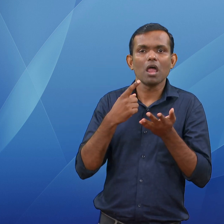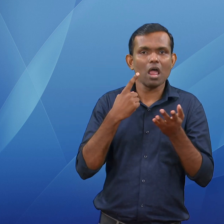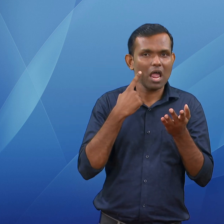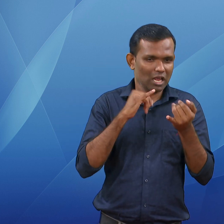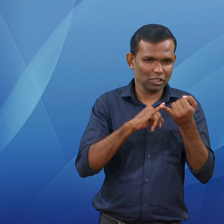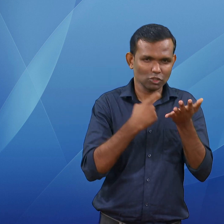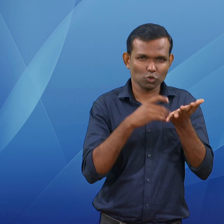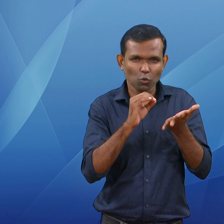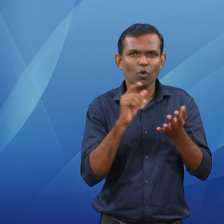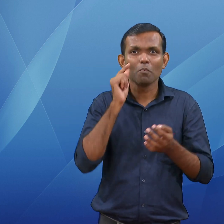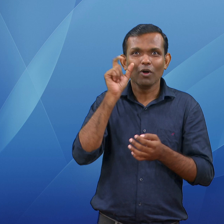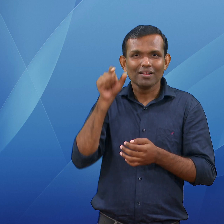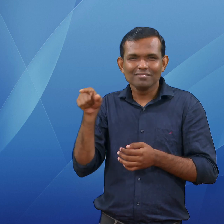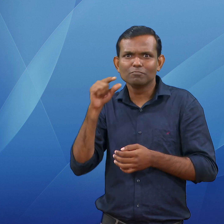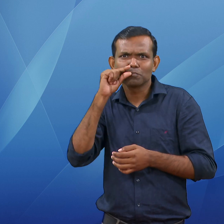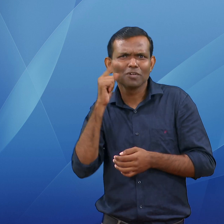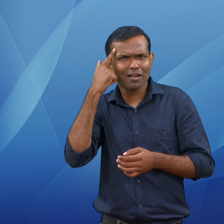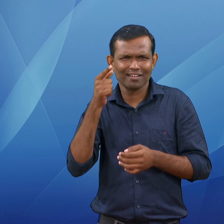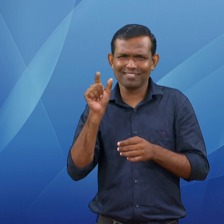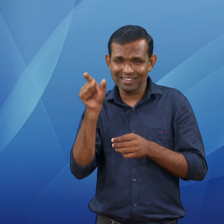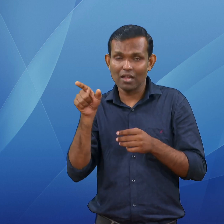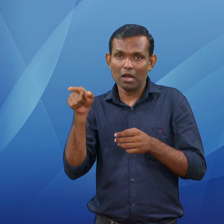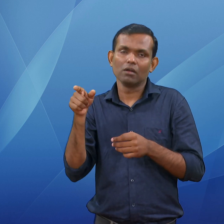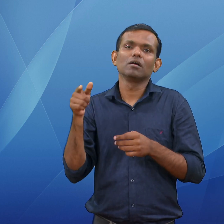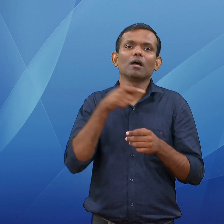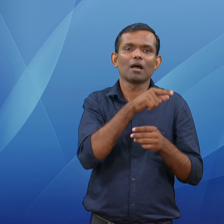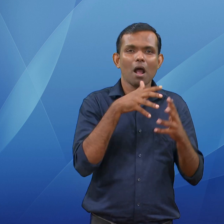is undergoing testing and integration for launch in 2024.